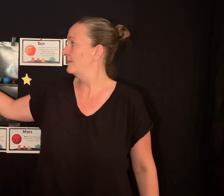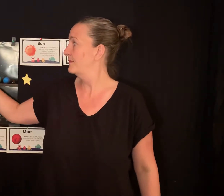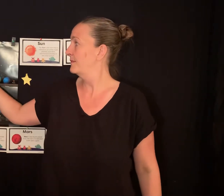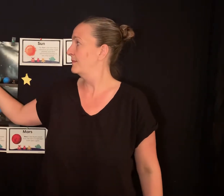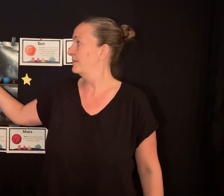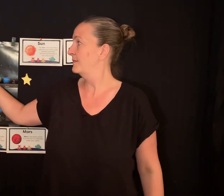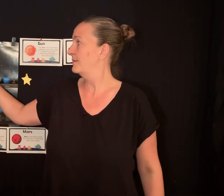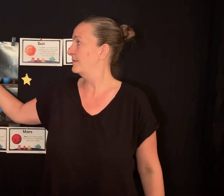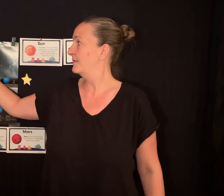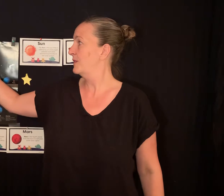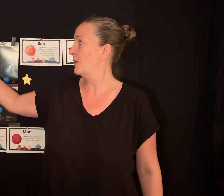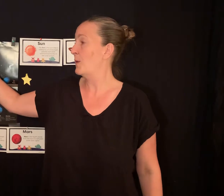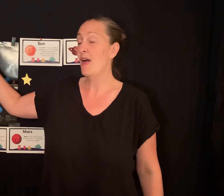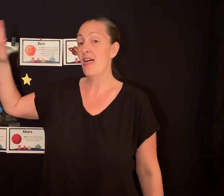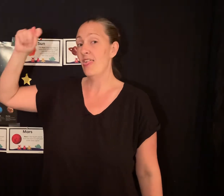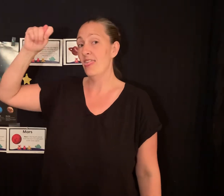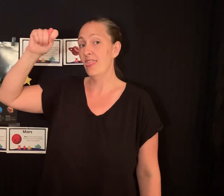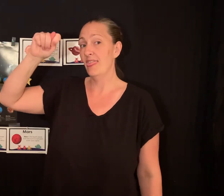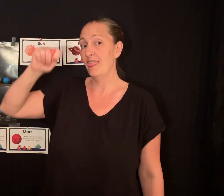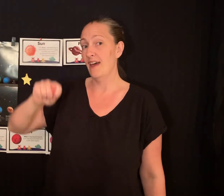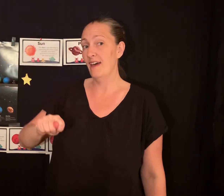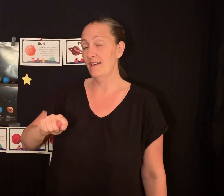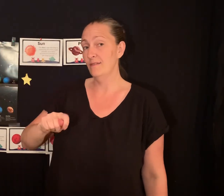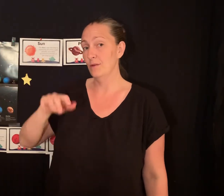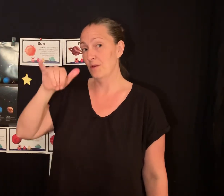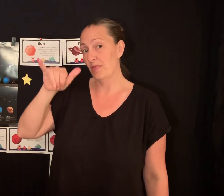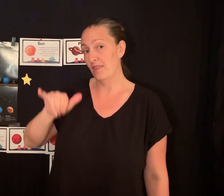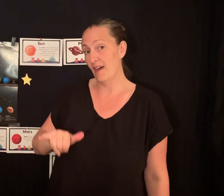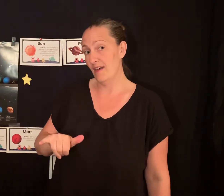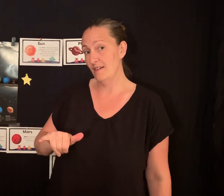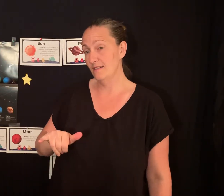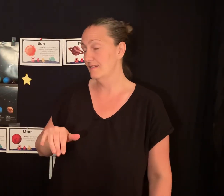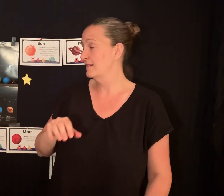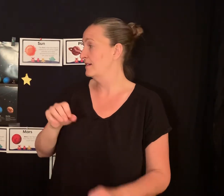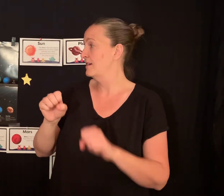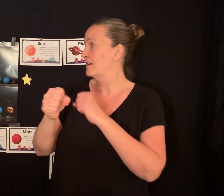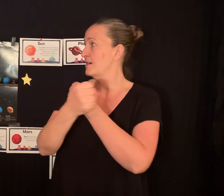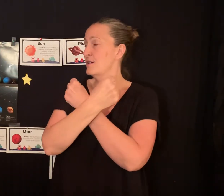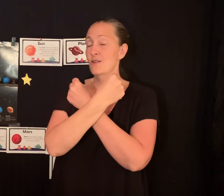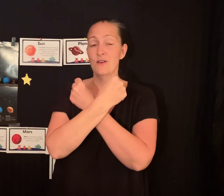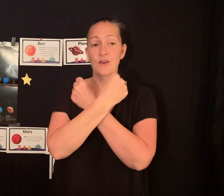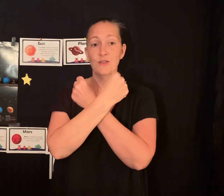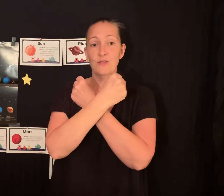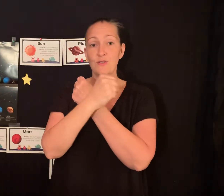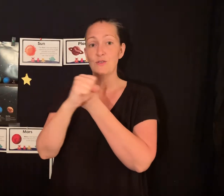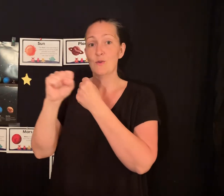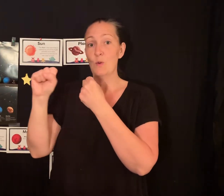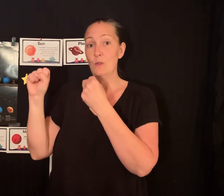So, the or the solar